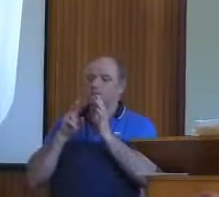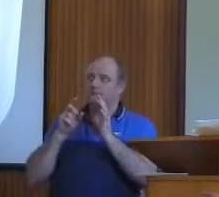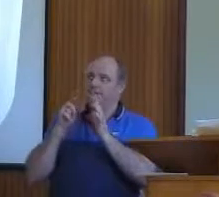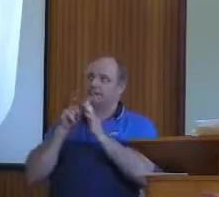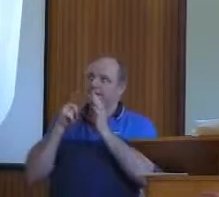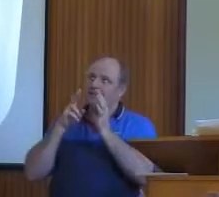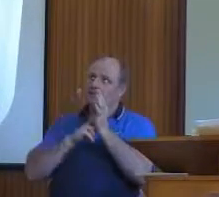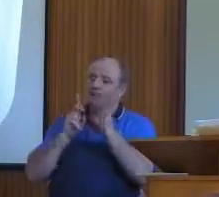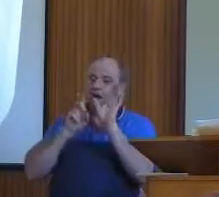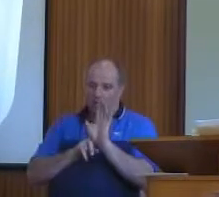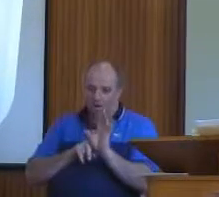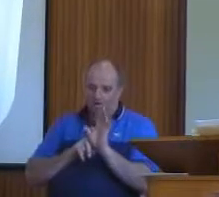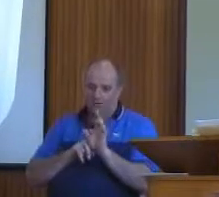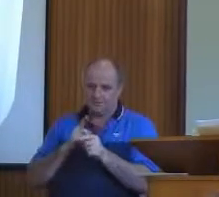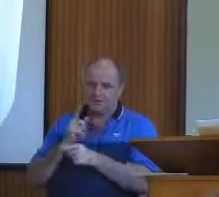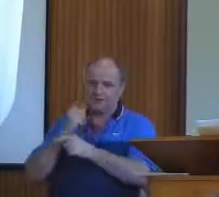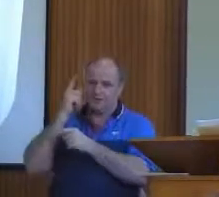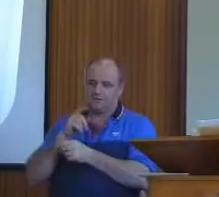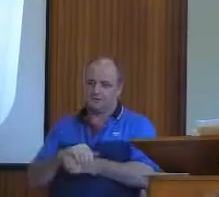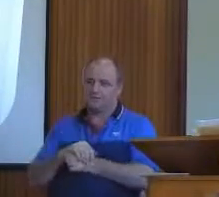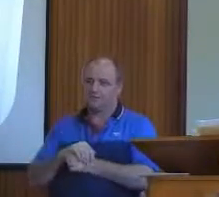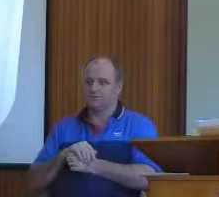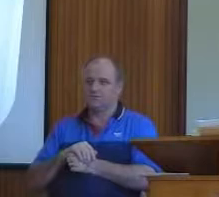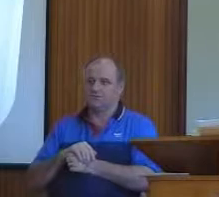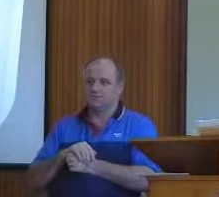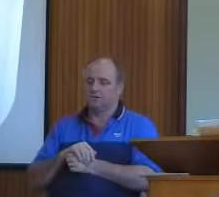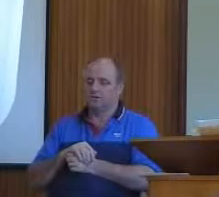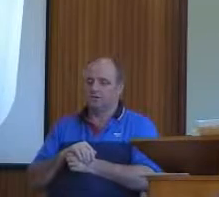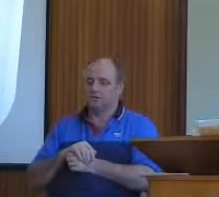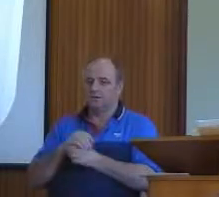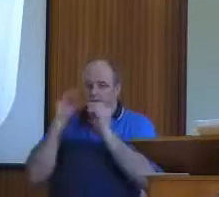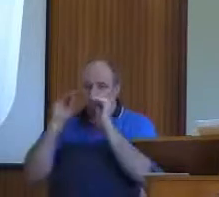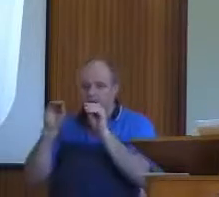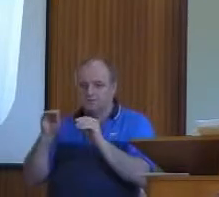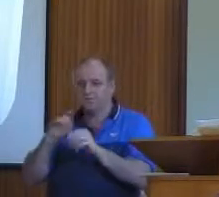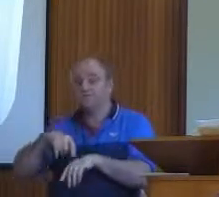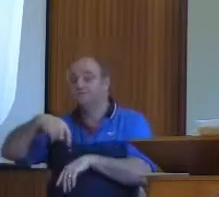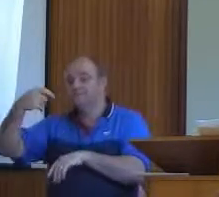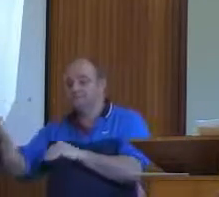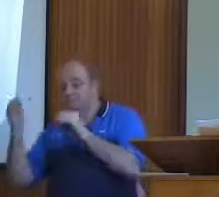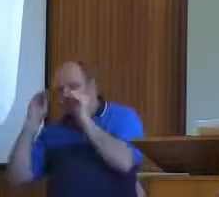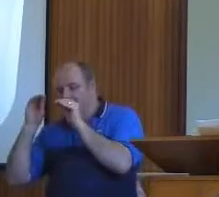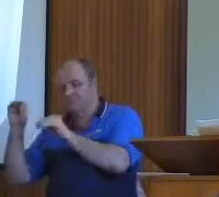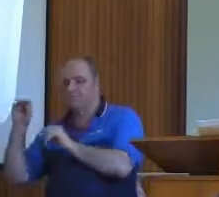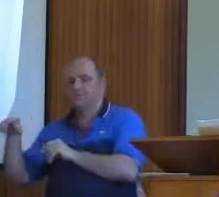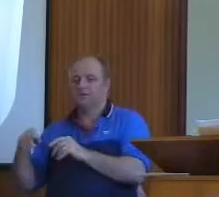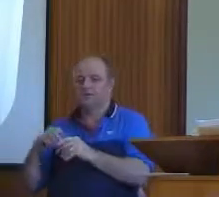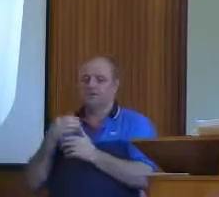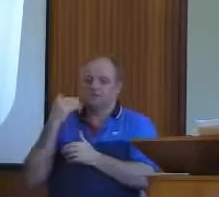How does it all mean? Before we become Christians, we understand almost